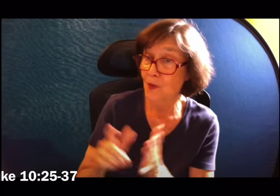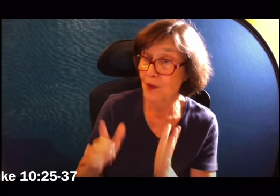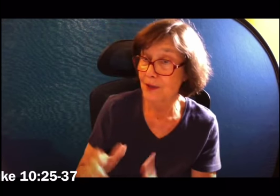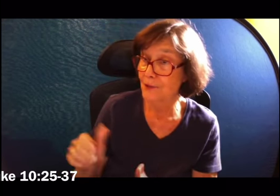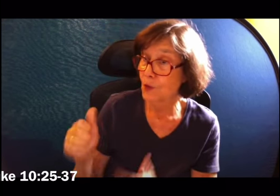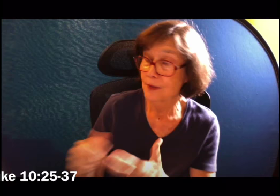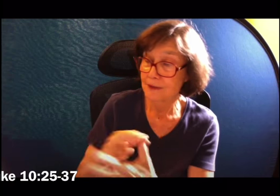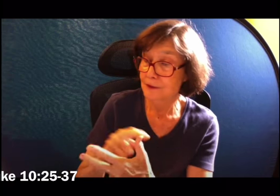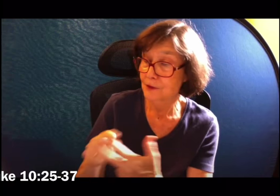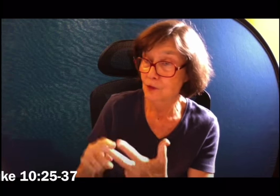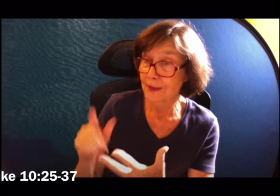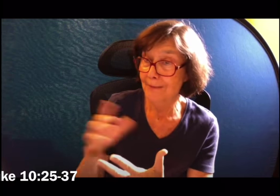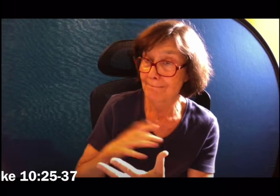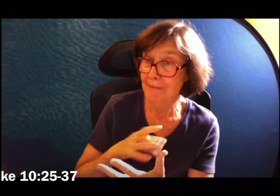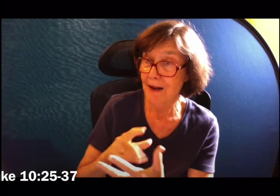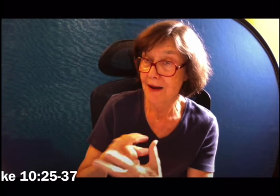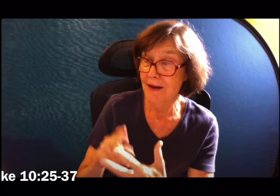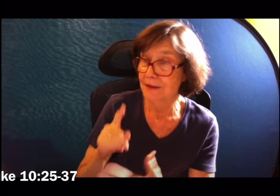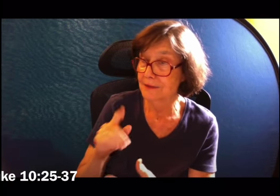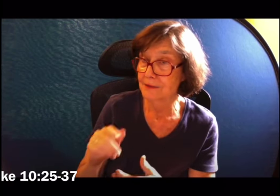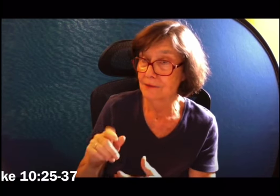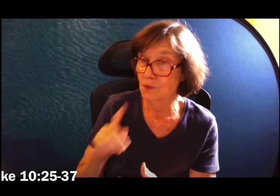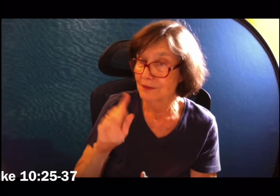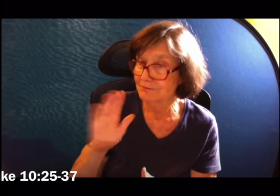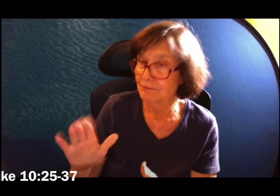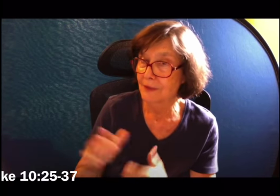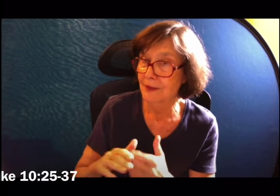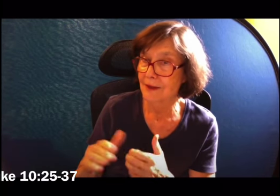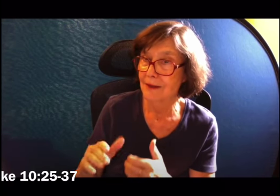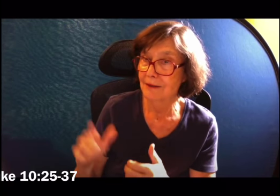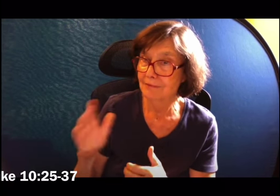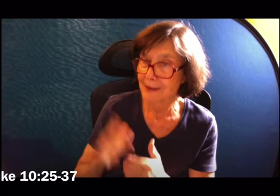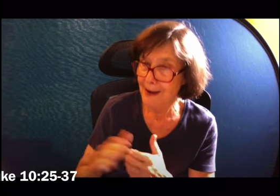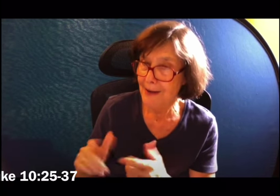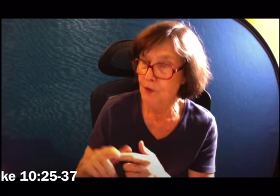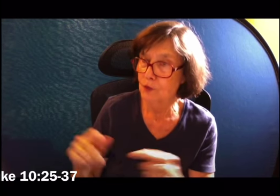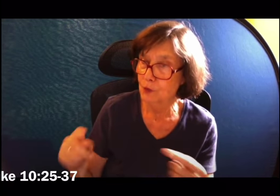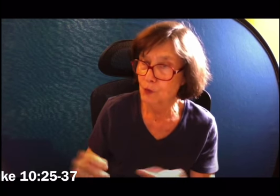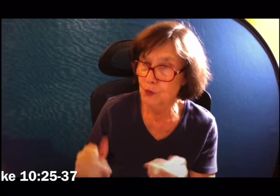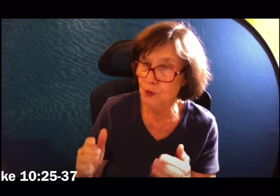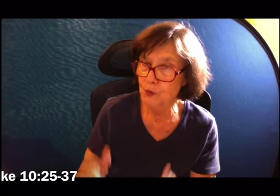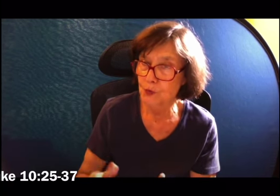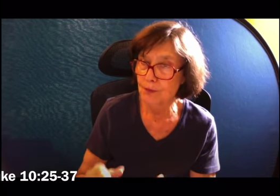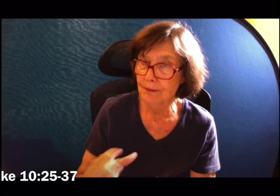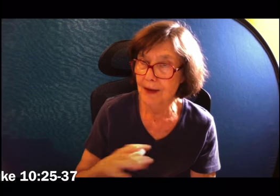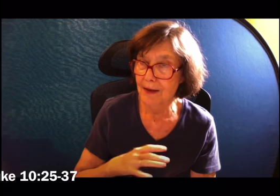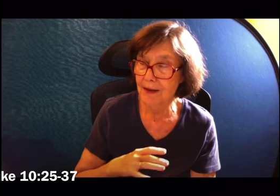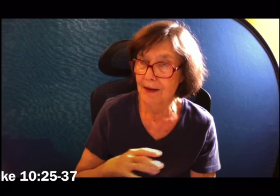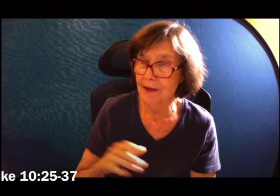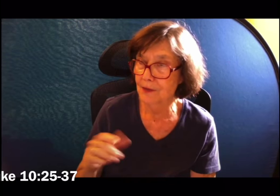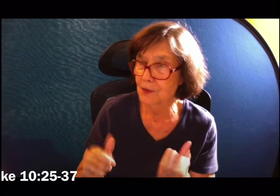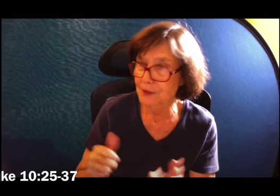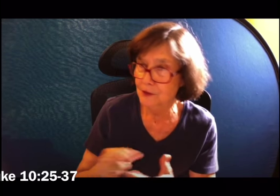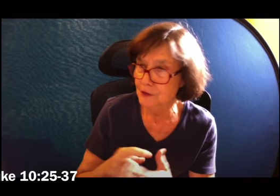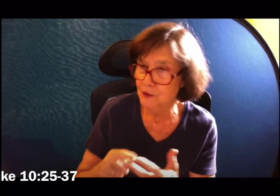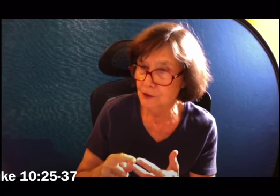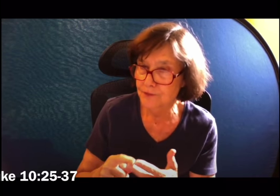the one who treated him with